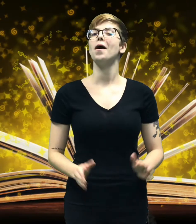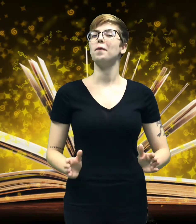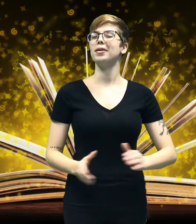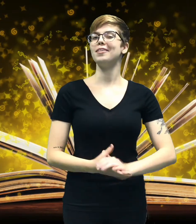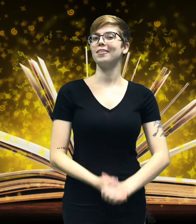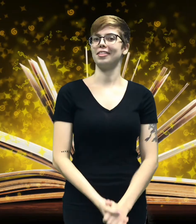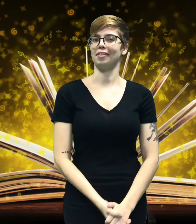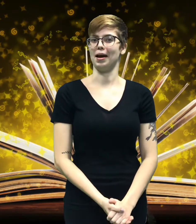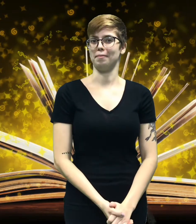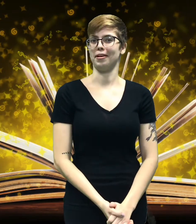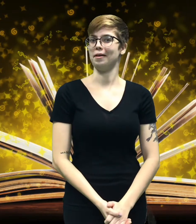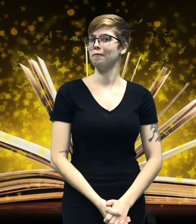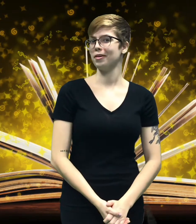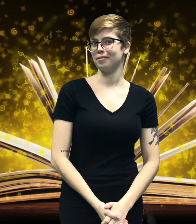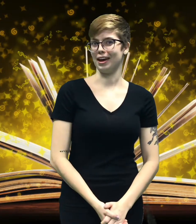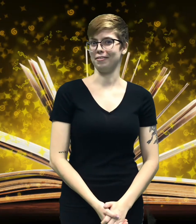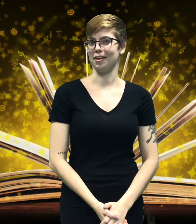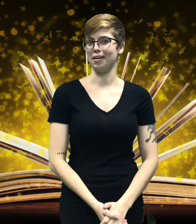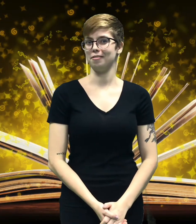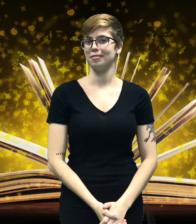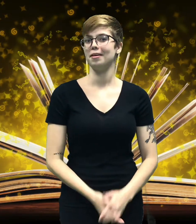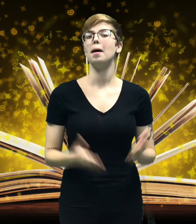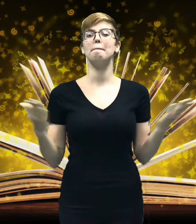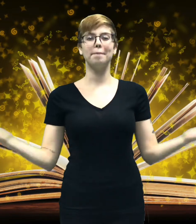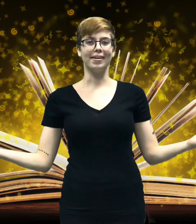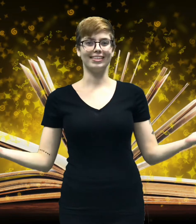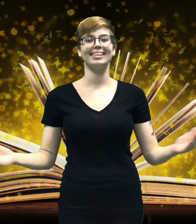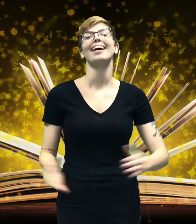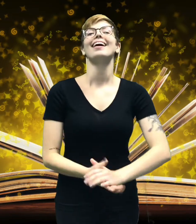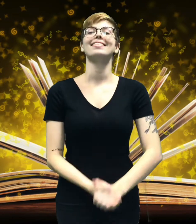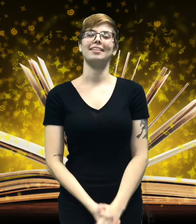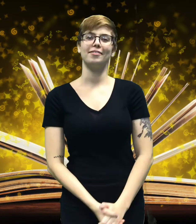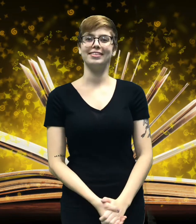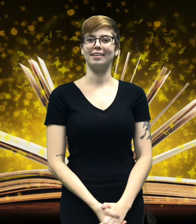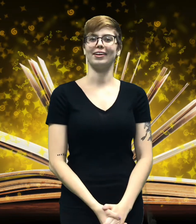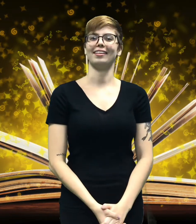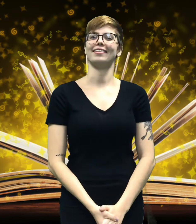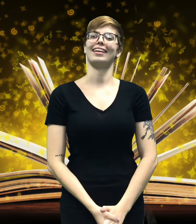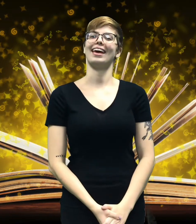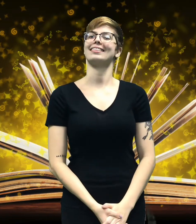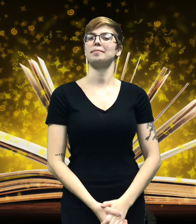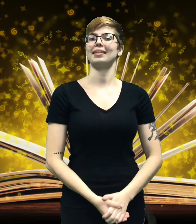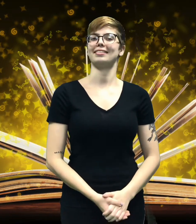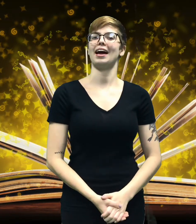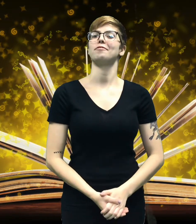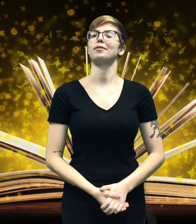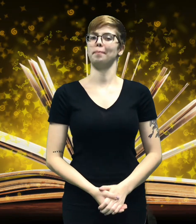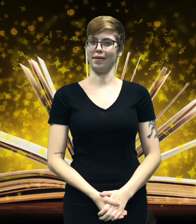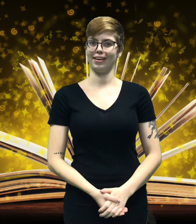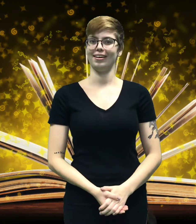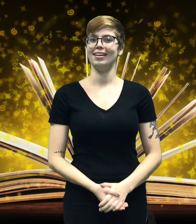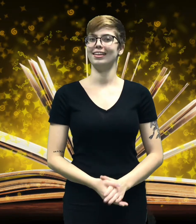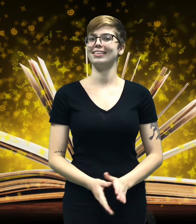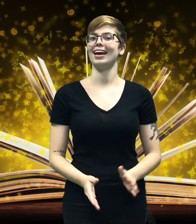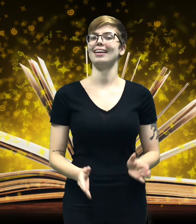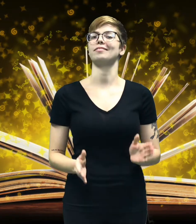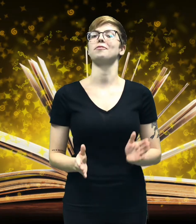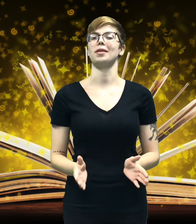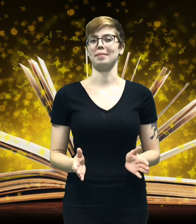When you go to the library, what do we have a lot of? Books. So the first sign we're going to learn today is going to be the sign for book. This sign is one of my